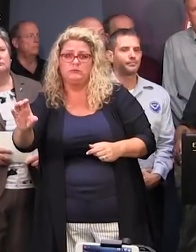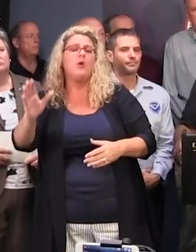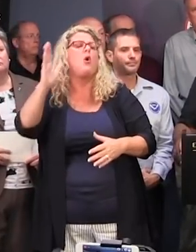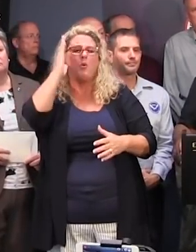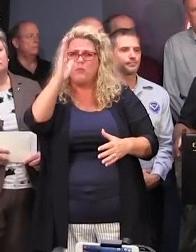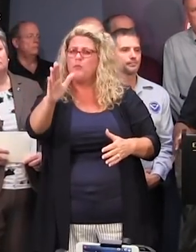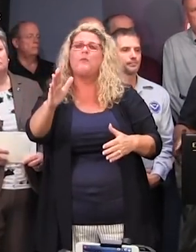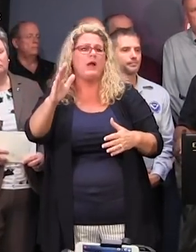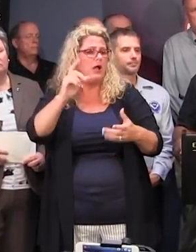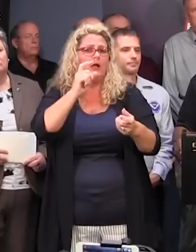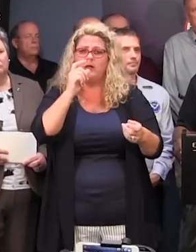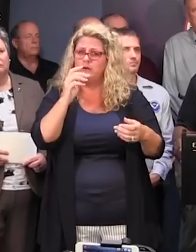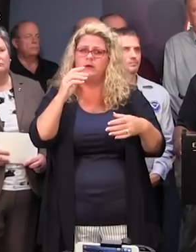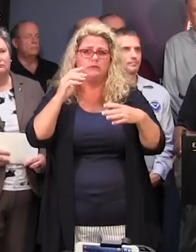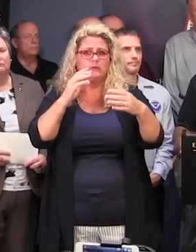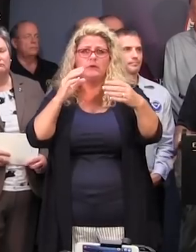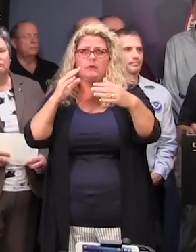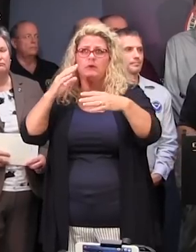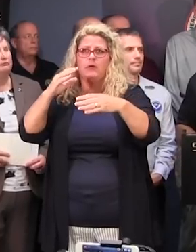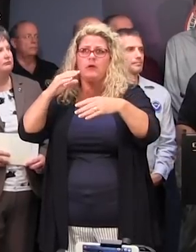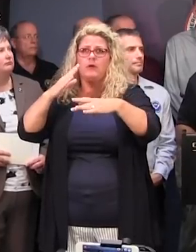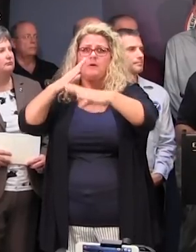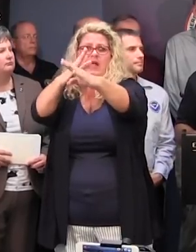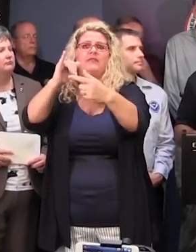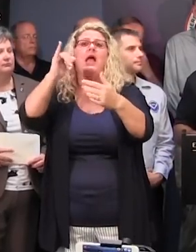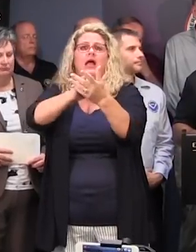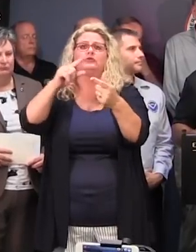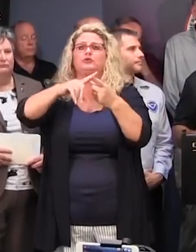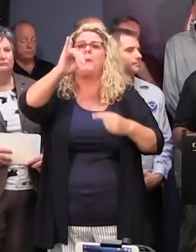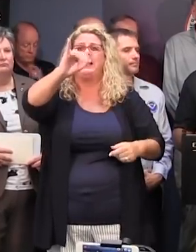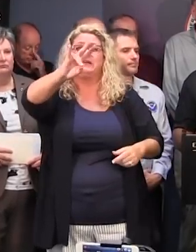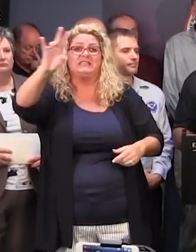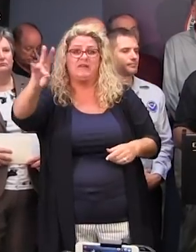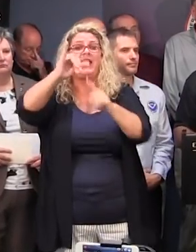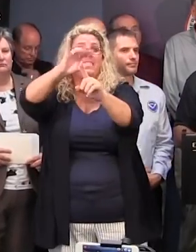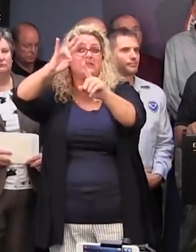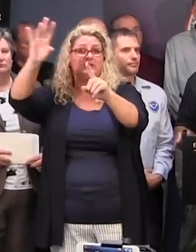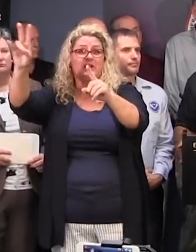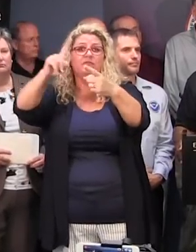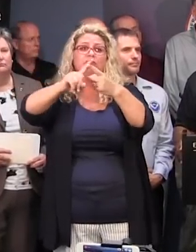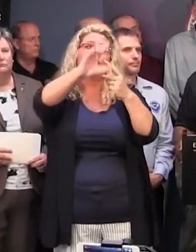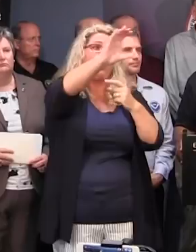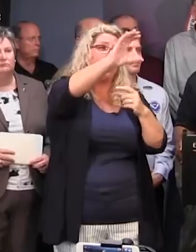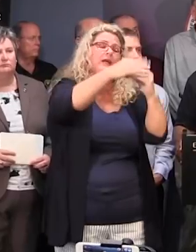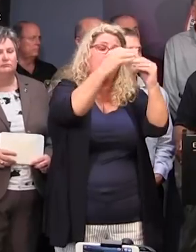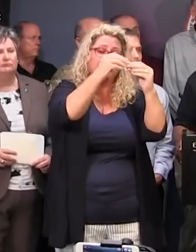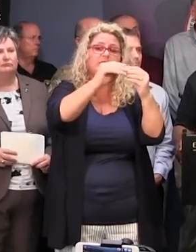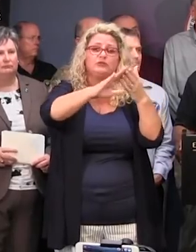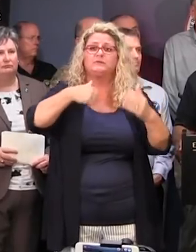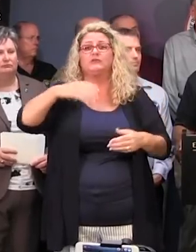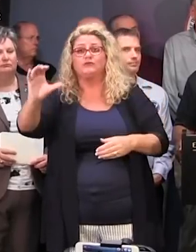walk it up until we get to the I-77 interchange. And then they can travel from I-77 and Columbia to Charleston on the